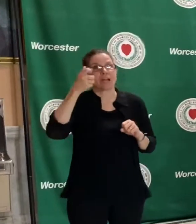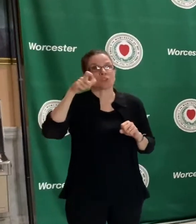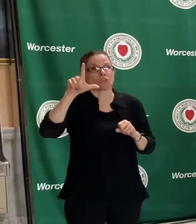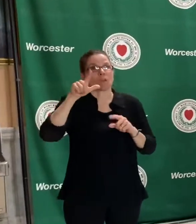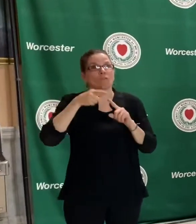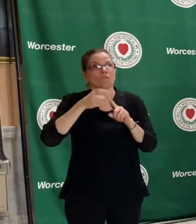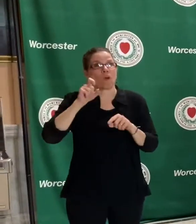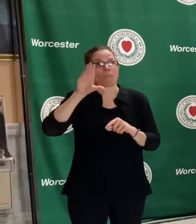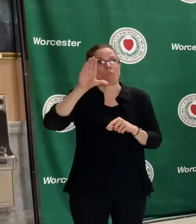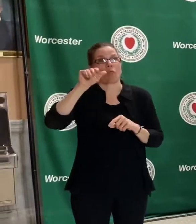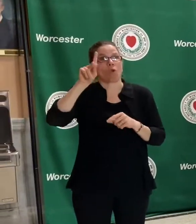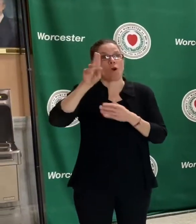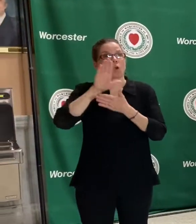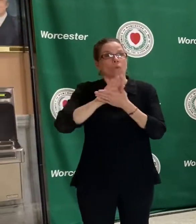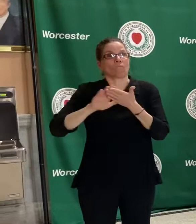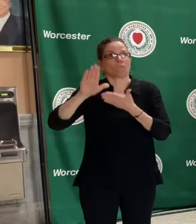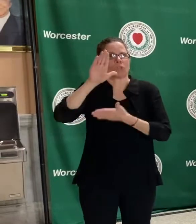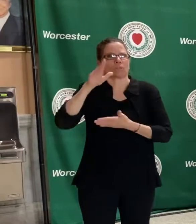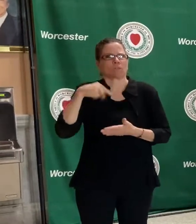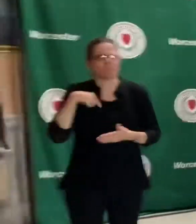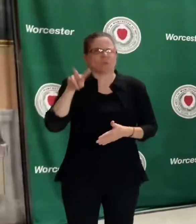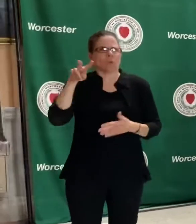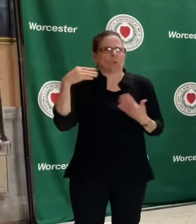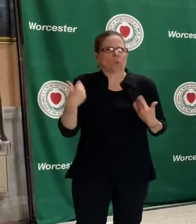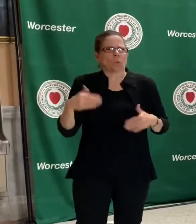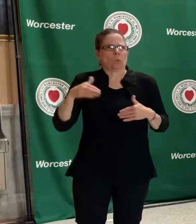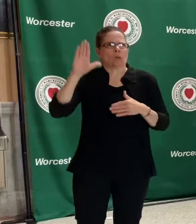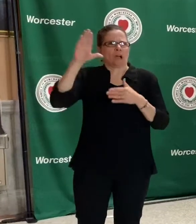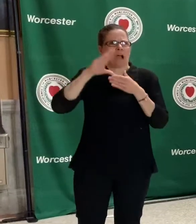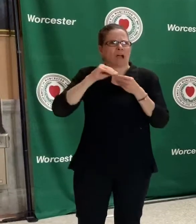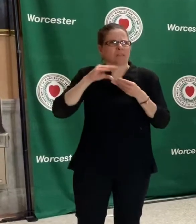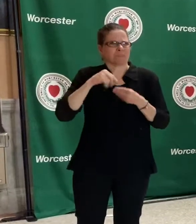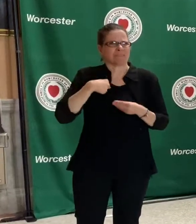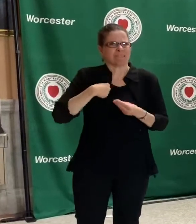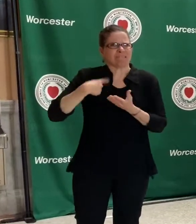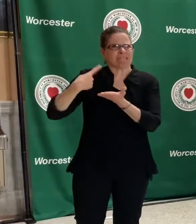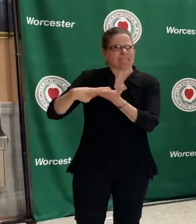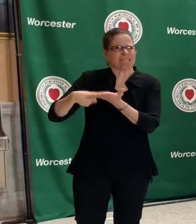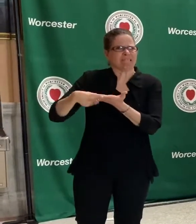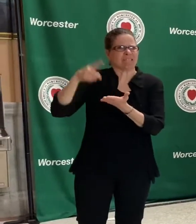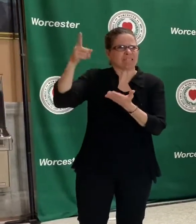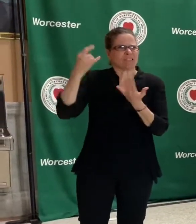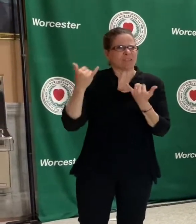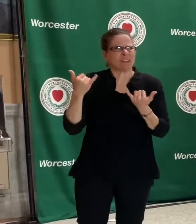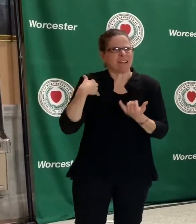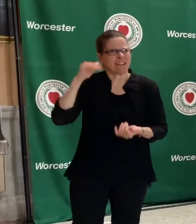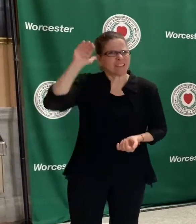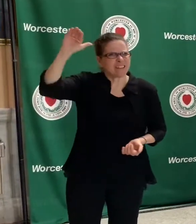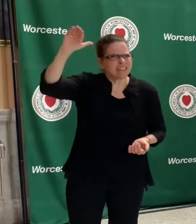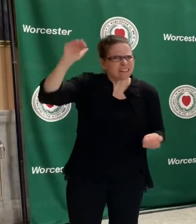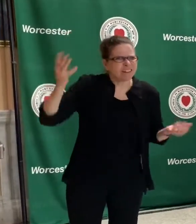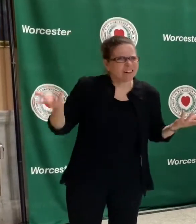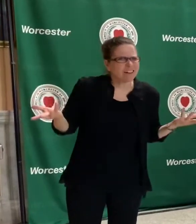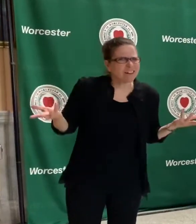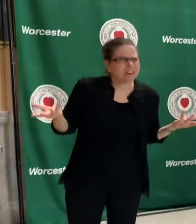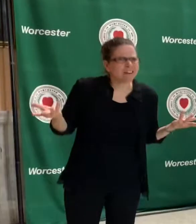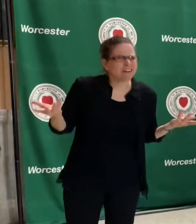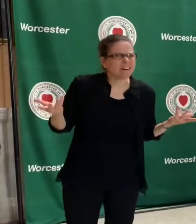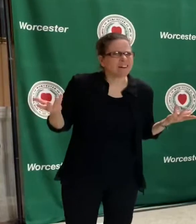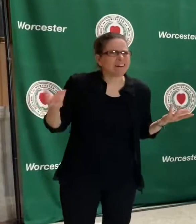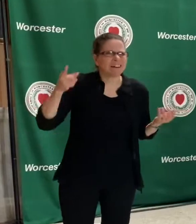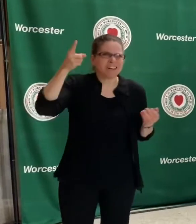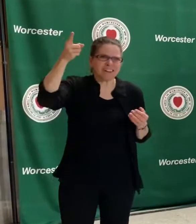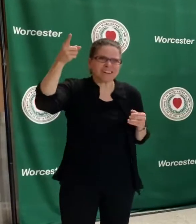I had a conversation with him early this morning, and I urged him to make sure that he, you know, saw the full